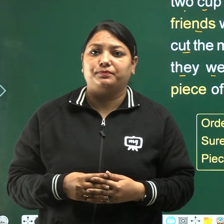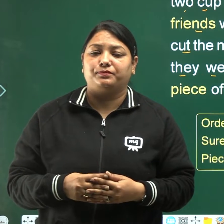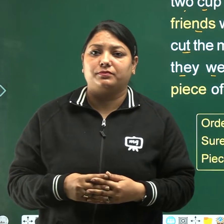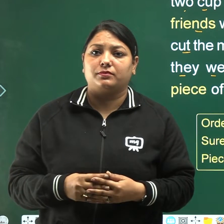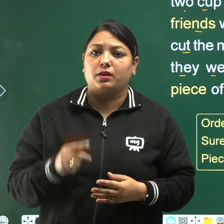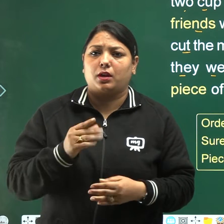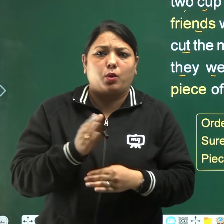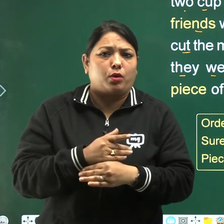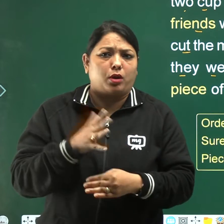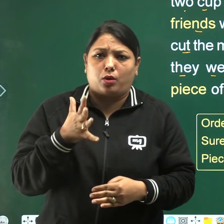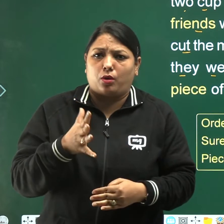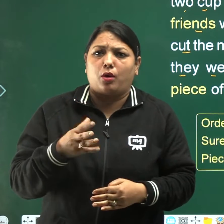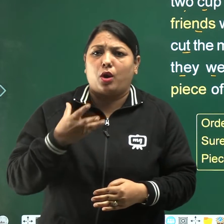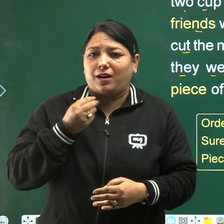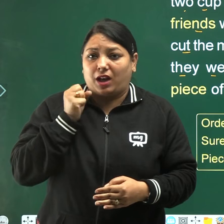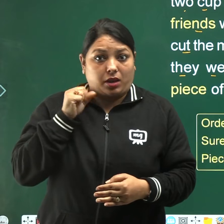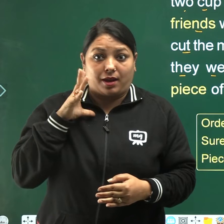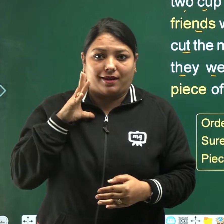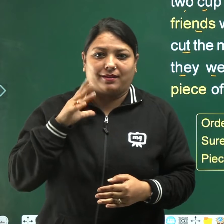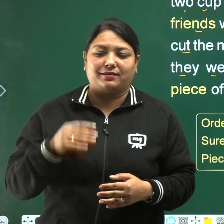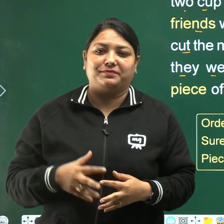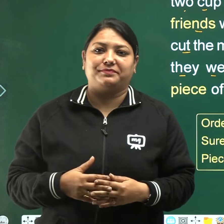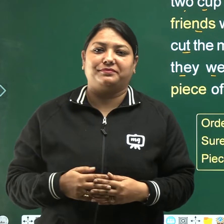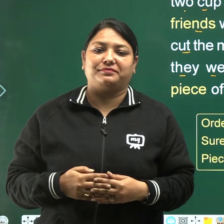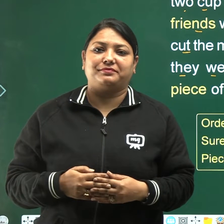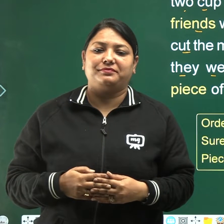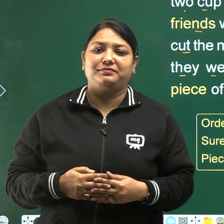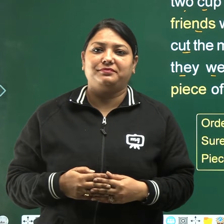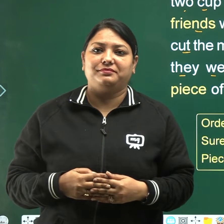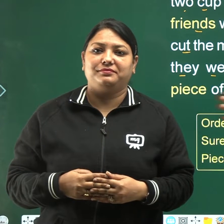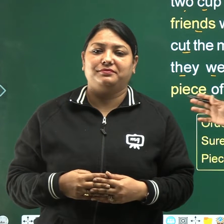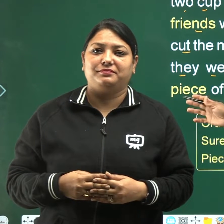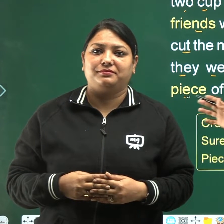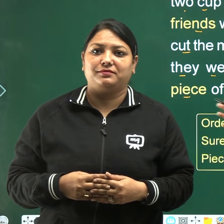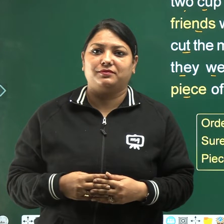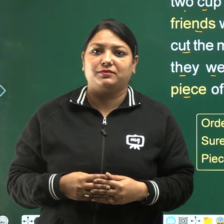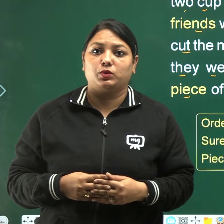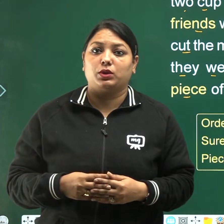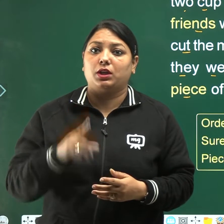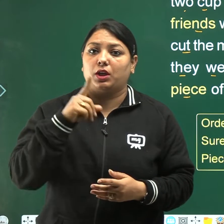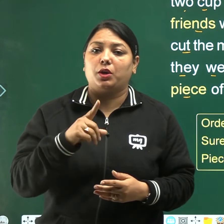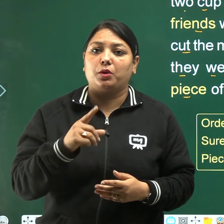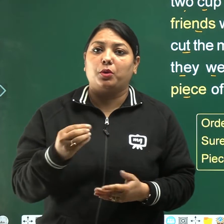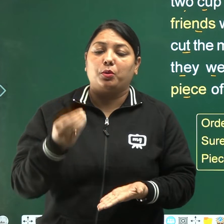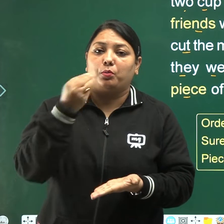not sour, he put one piece of mango